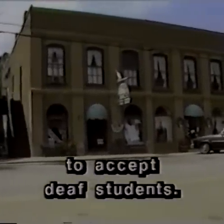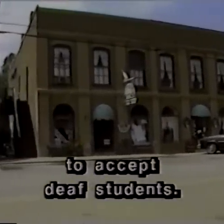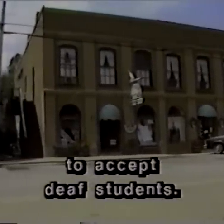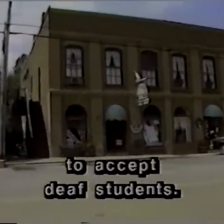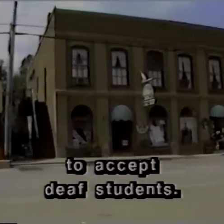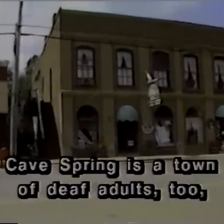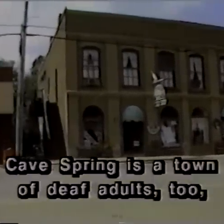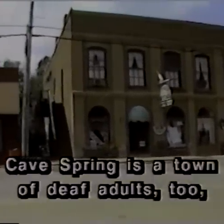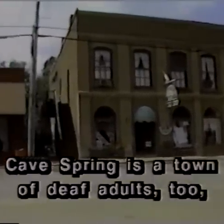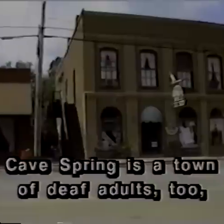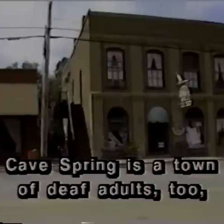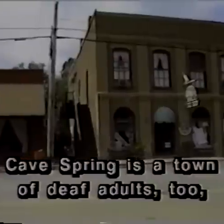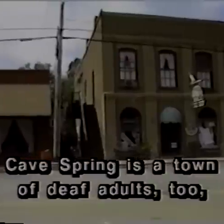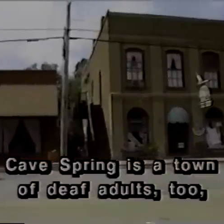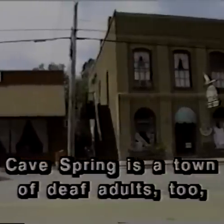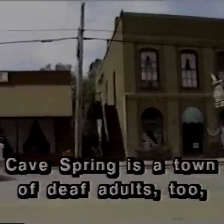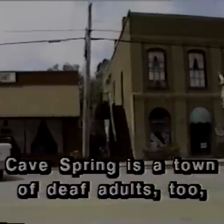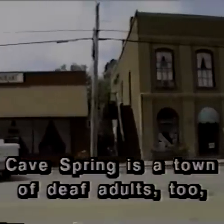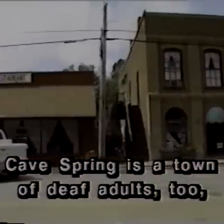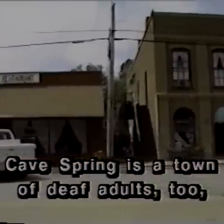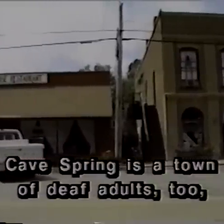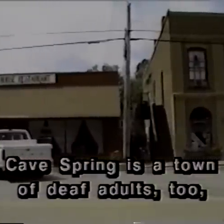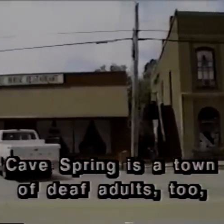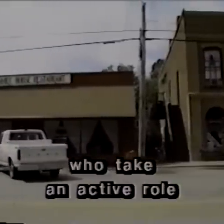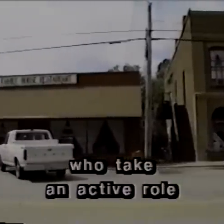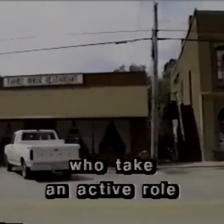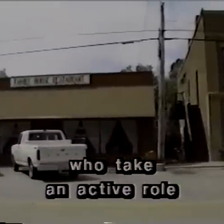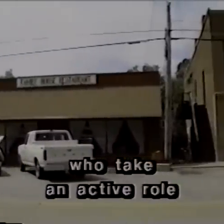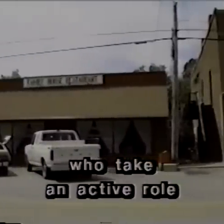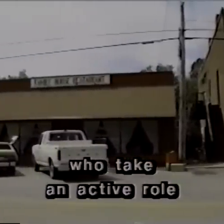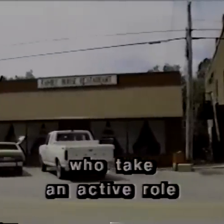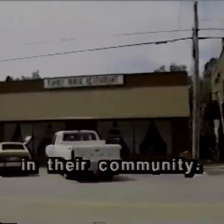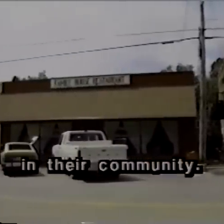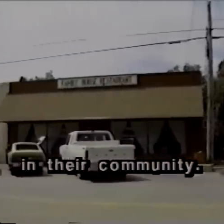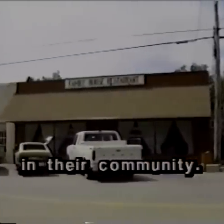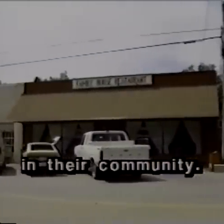Cave Spring is a town of deaf adults, too, who take an active role in their community.